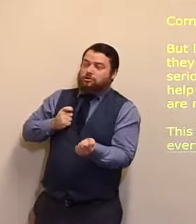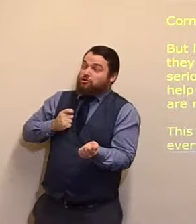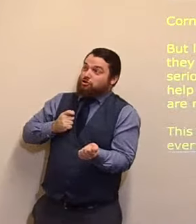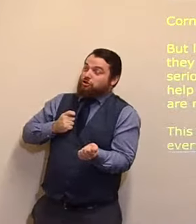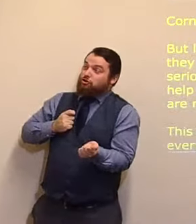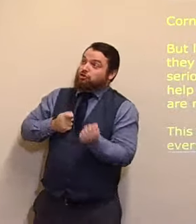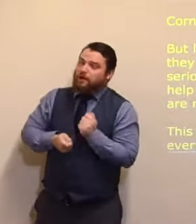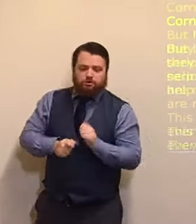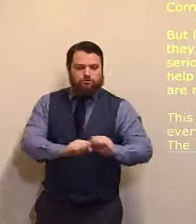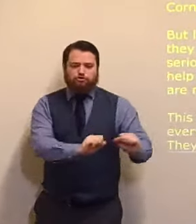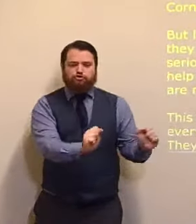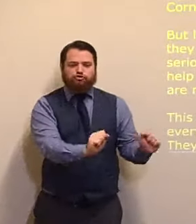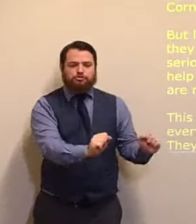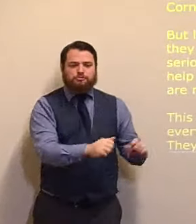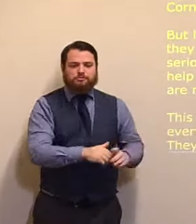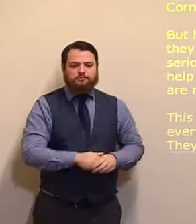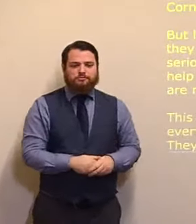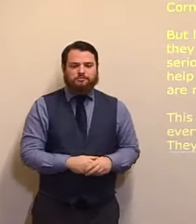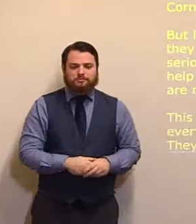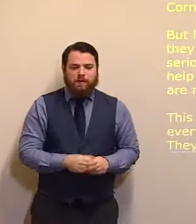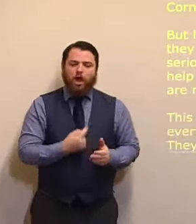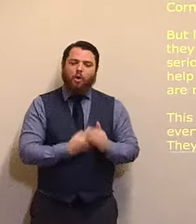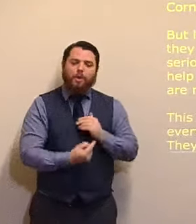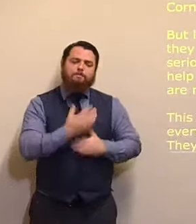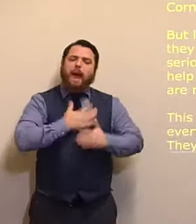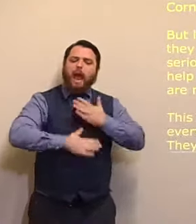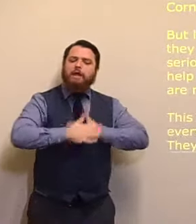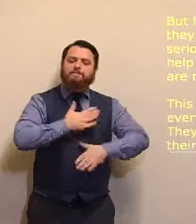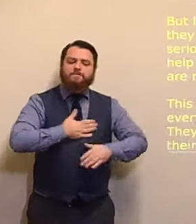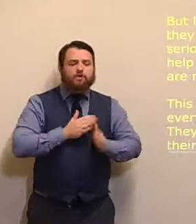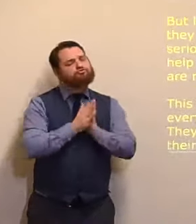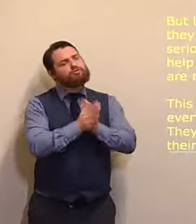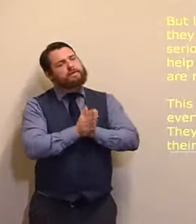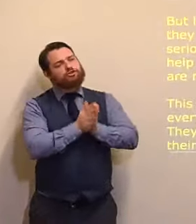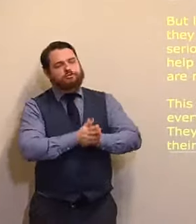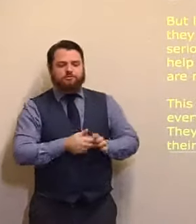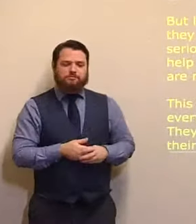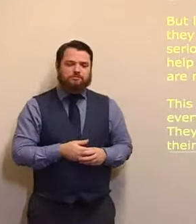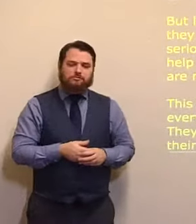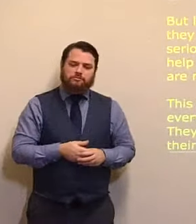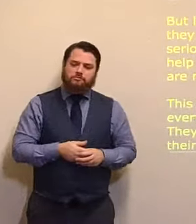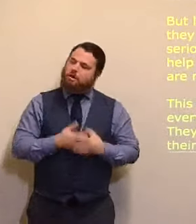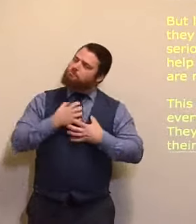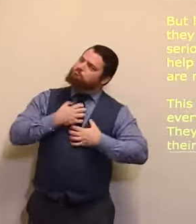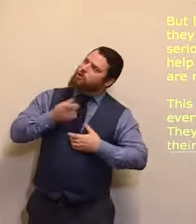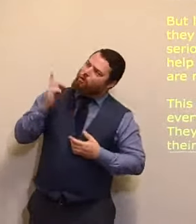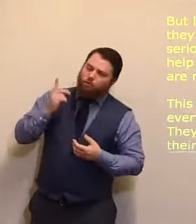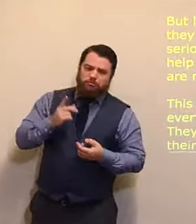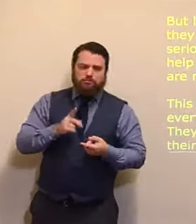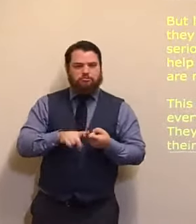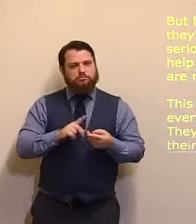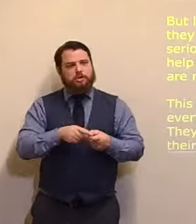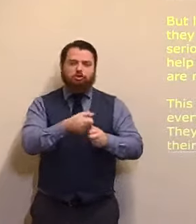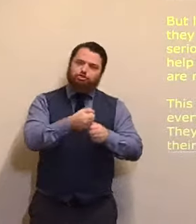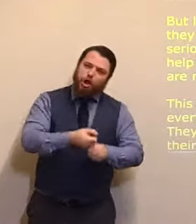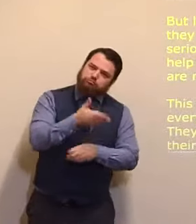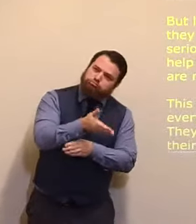I don't need just religiosity, I don't need just a religion, I need, I need a savior, I need to have